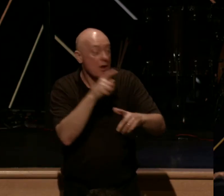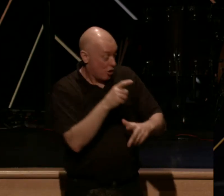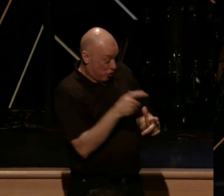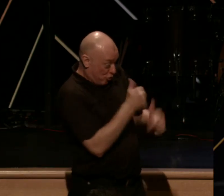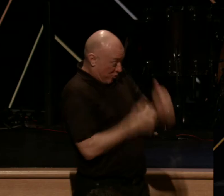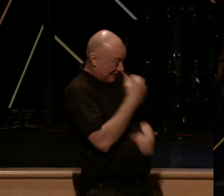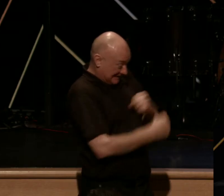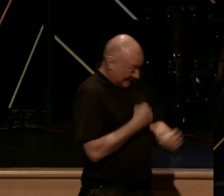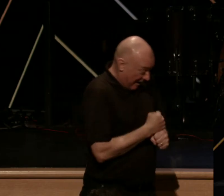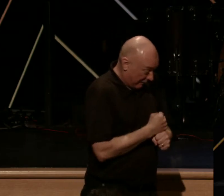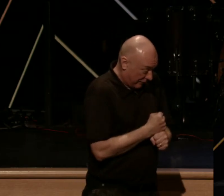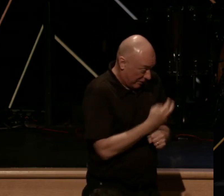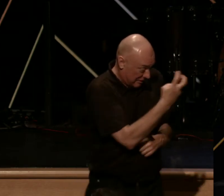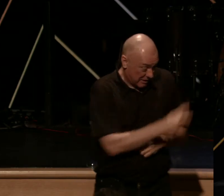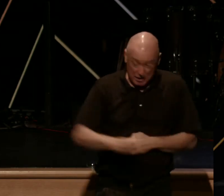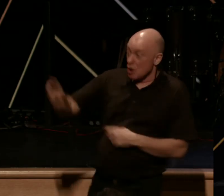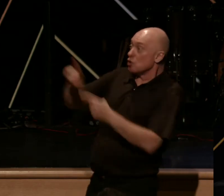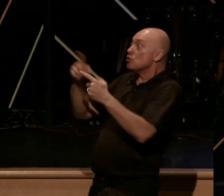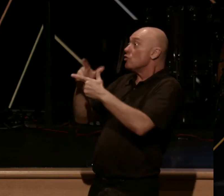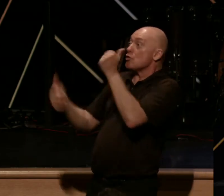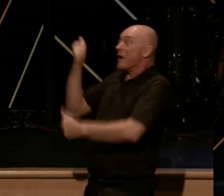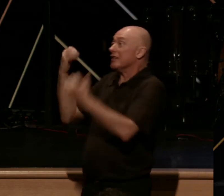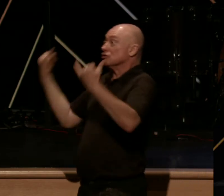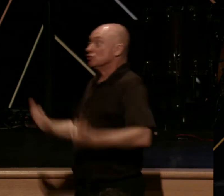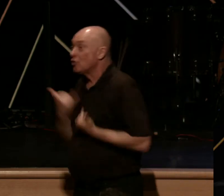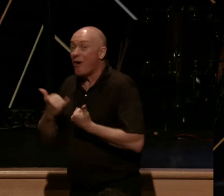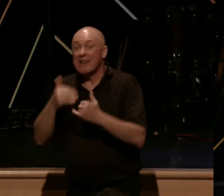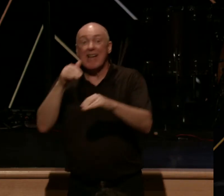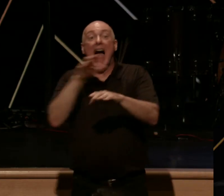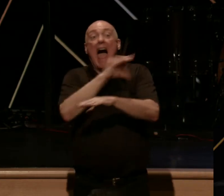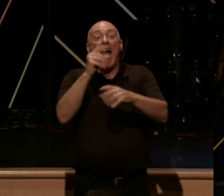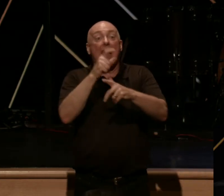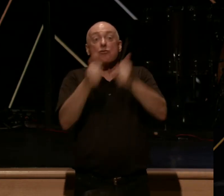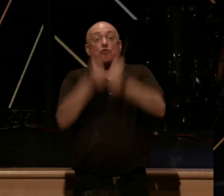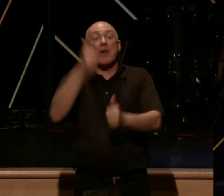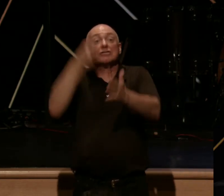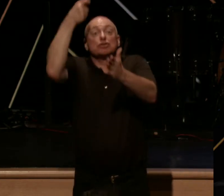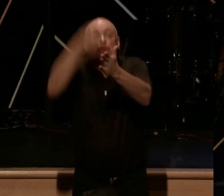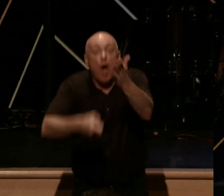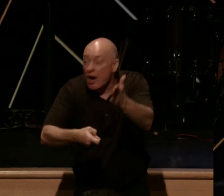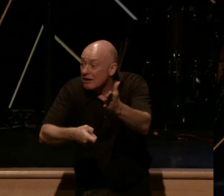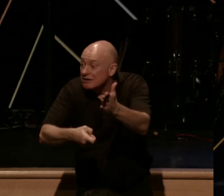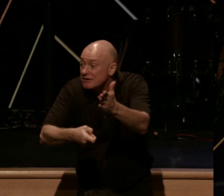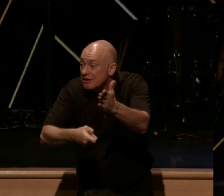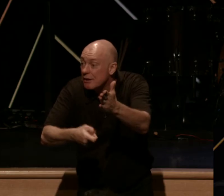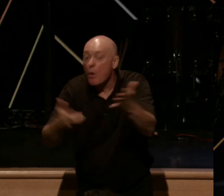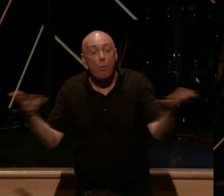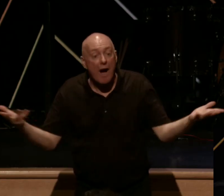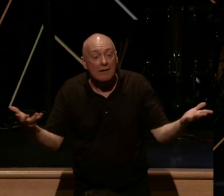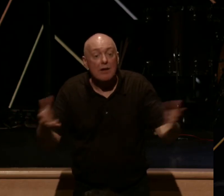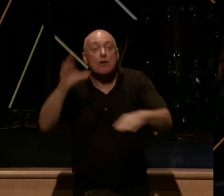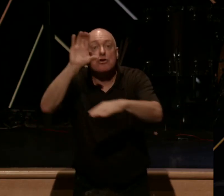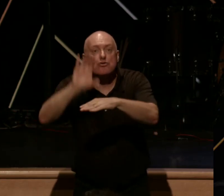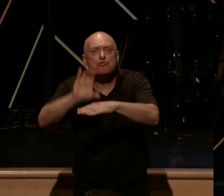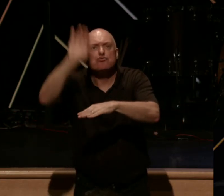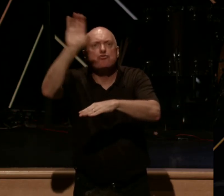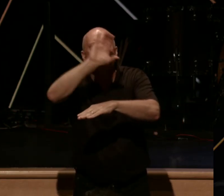saved you to the greatest joy there is. He saved you at the greatest cost there is. His cross. Jesus